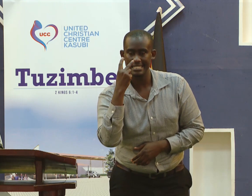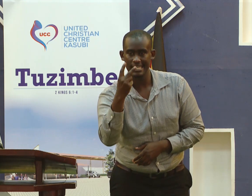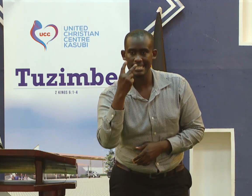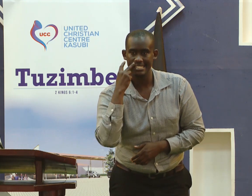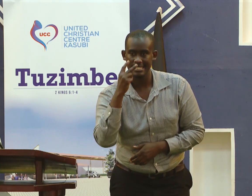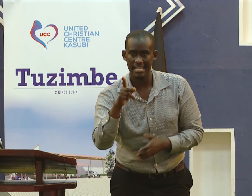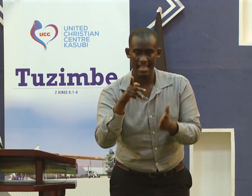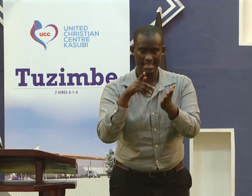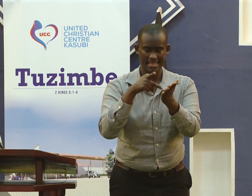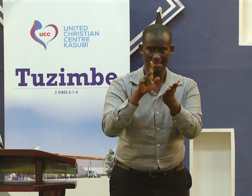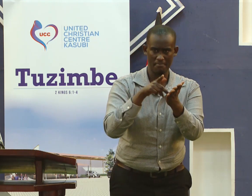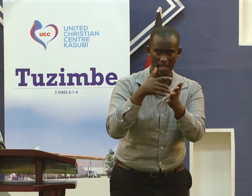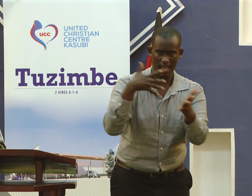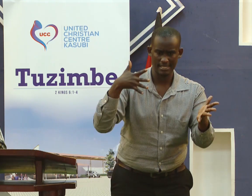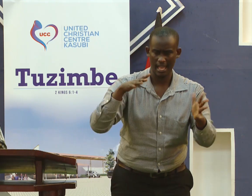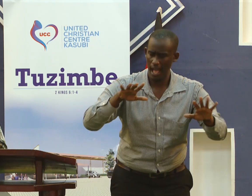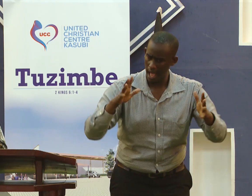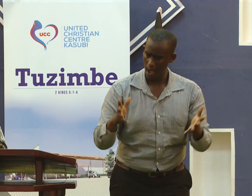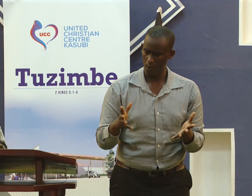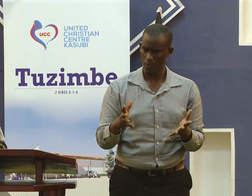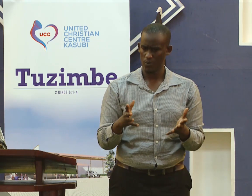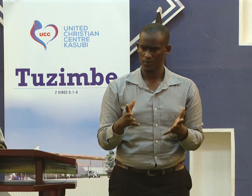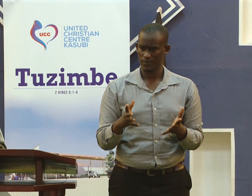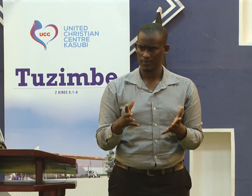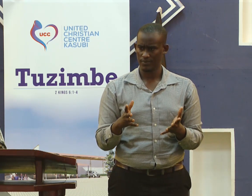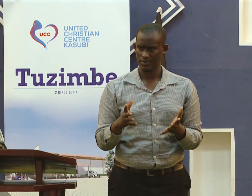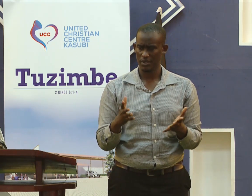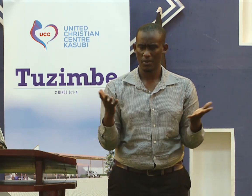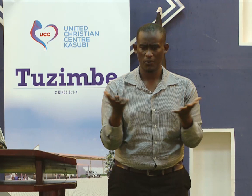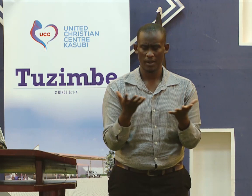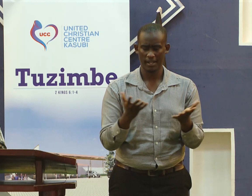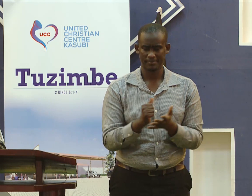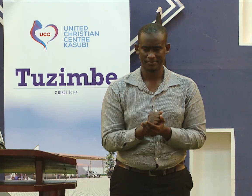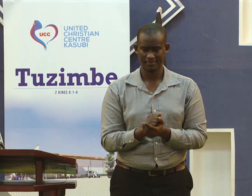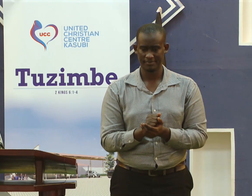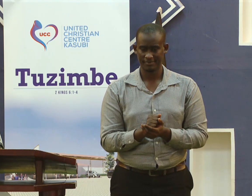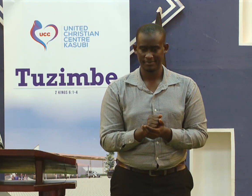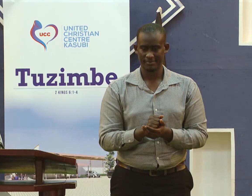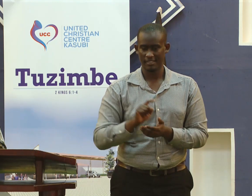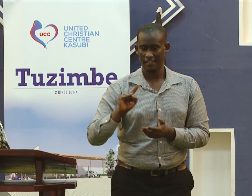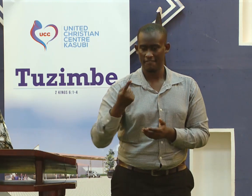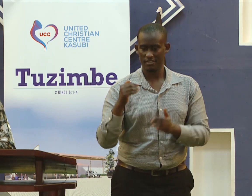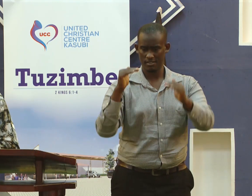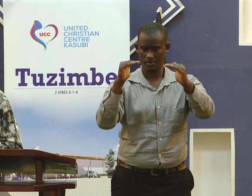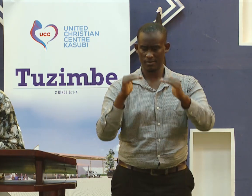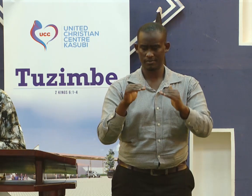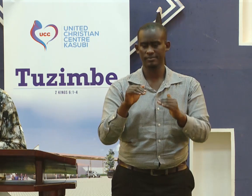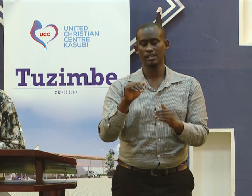we must first consider the price we pay. It is in verse 1,